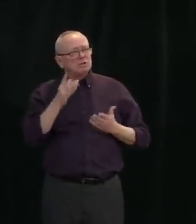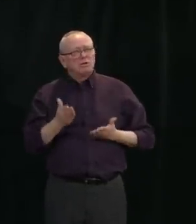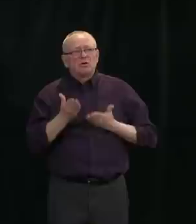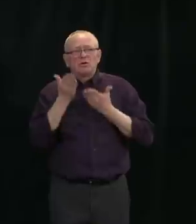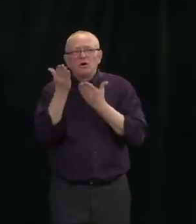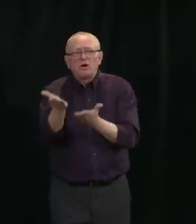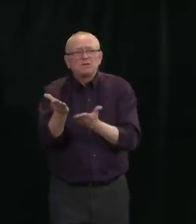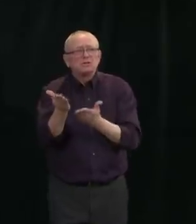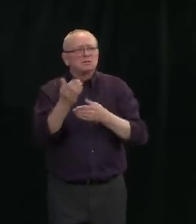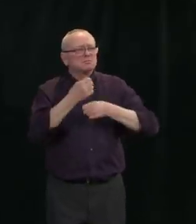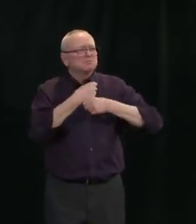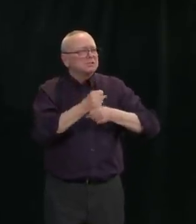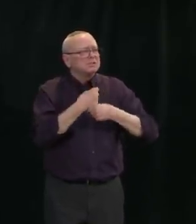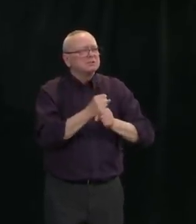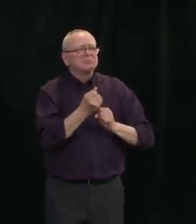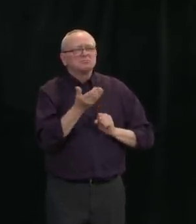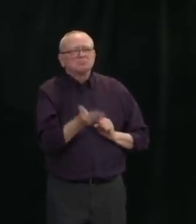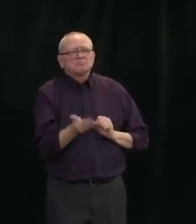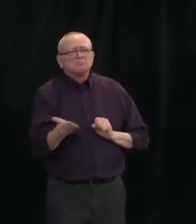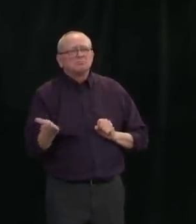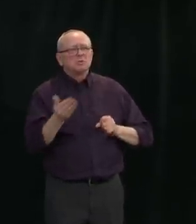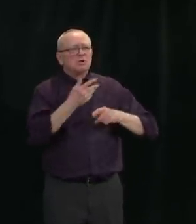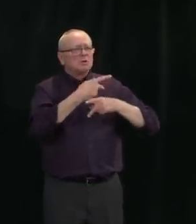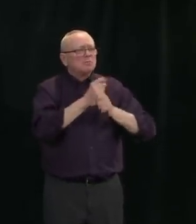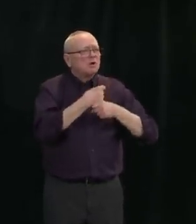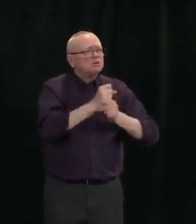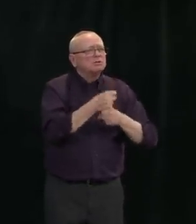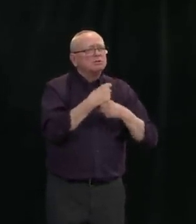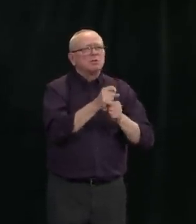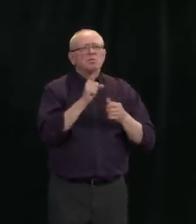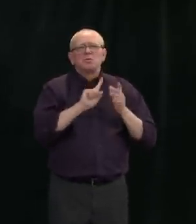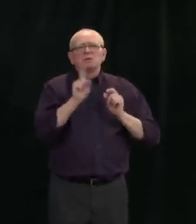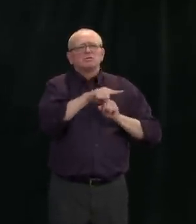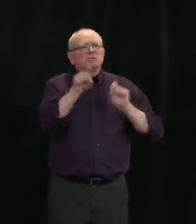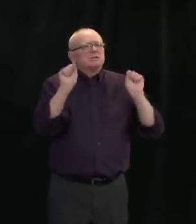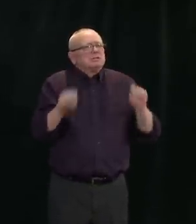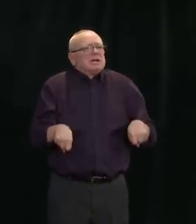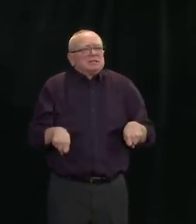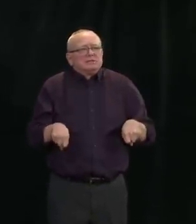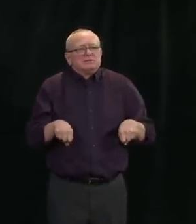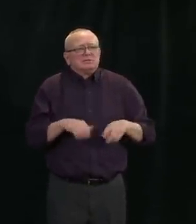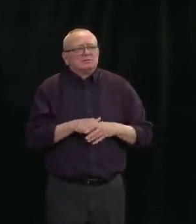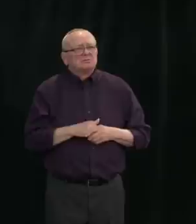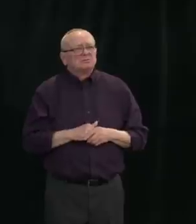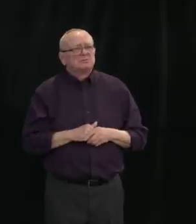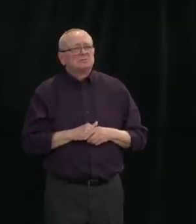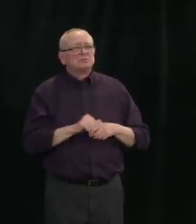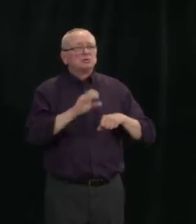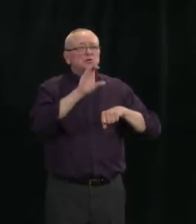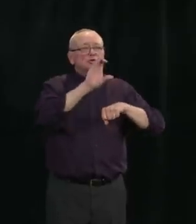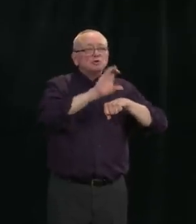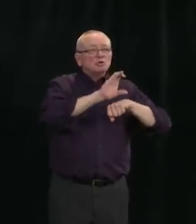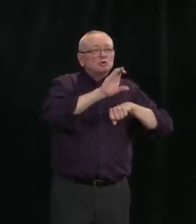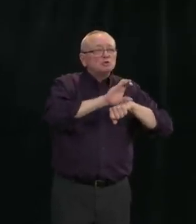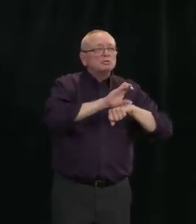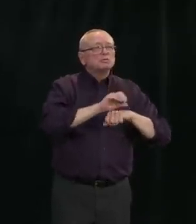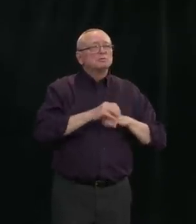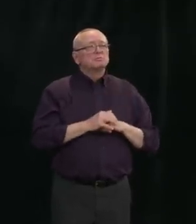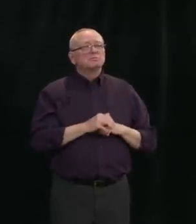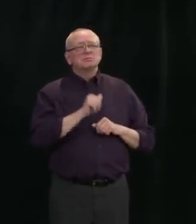they are capable of delivering. And we have received offers from churches and non-profits.